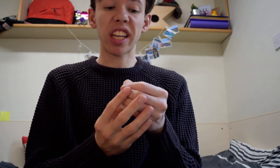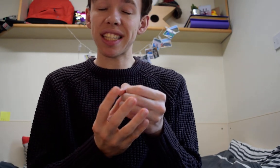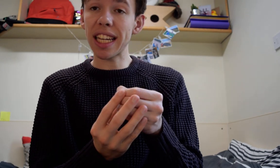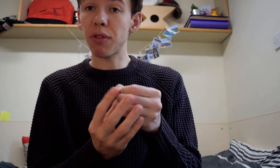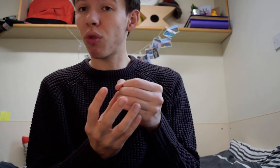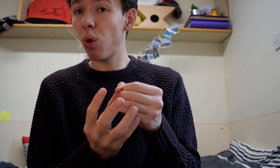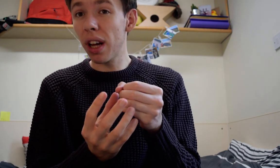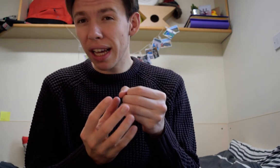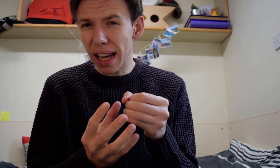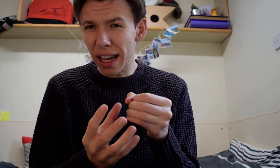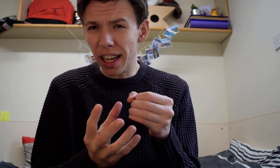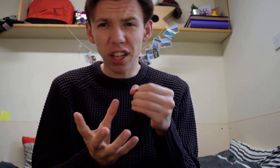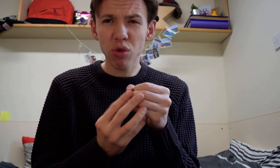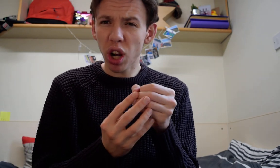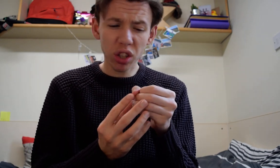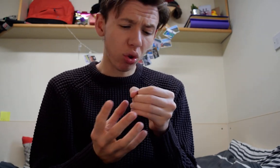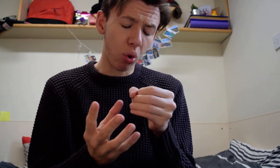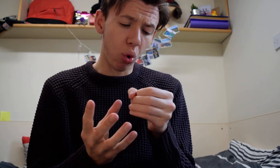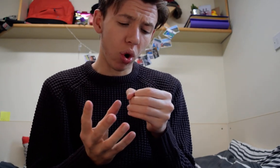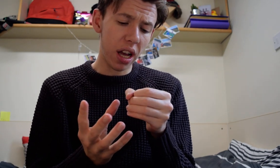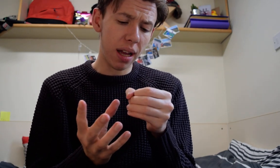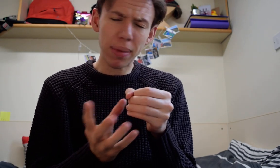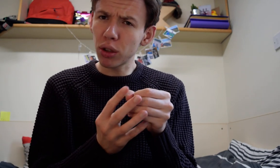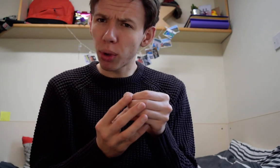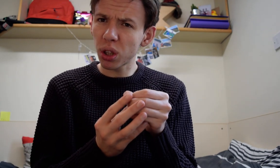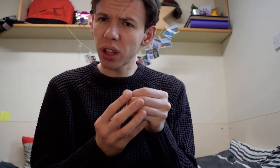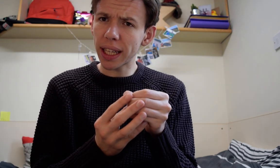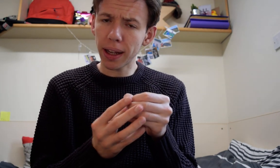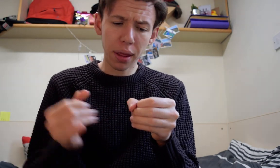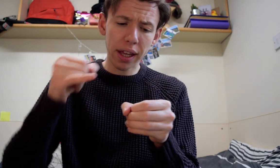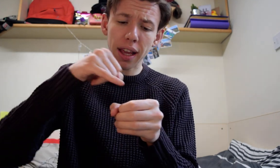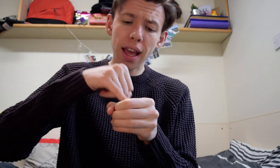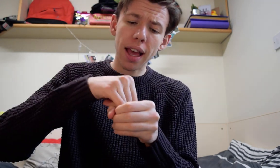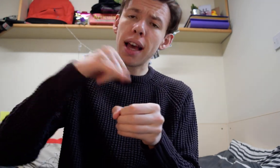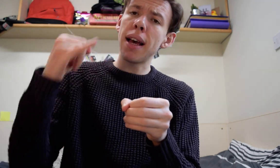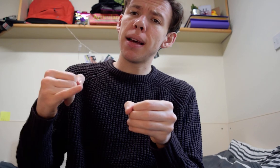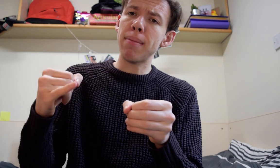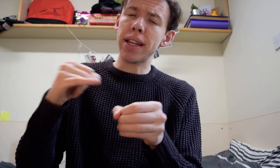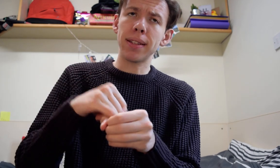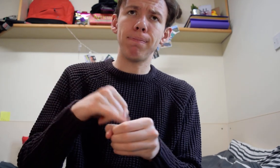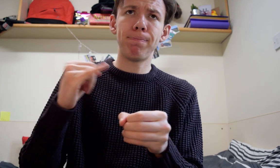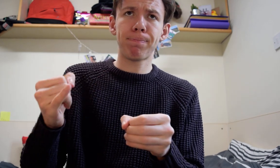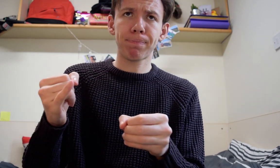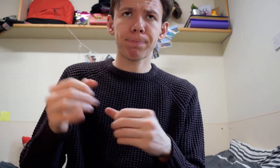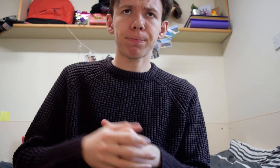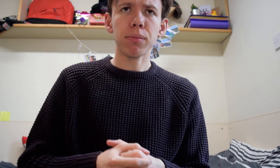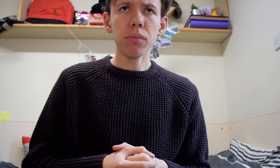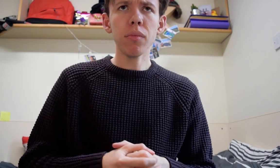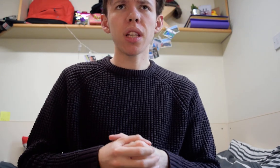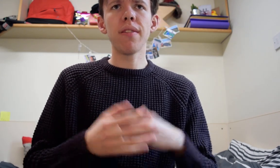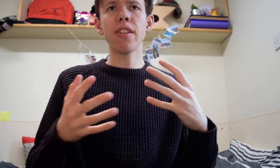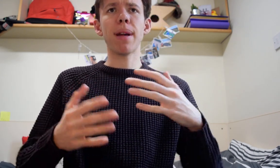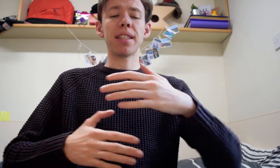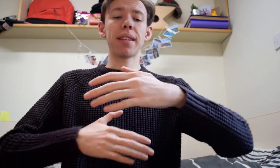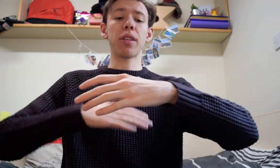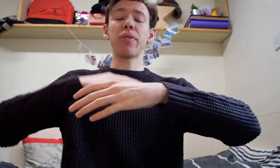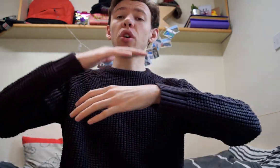container for drugs or pill bottle that kind of thing medicine very basic things we've got